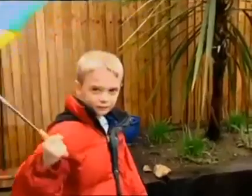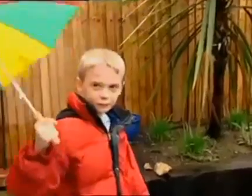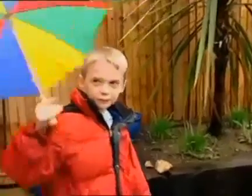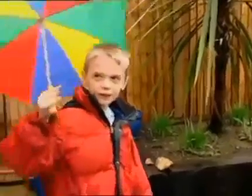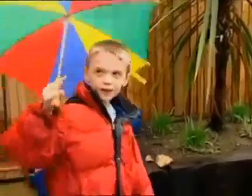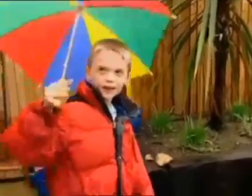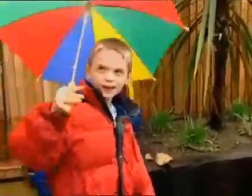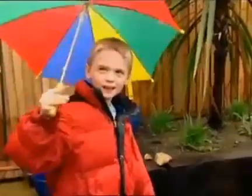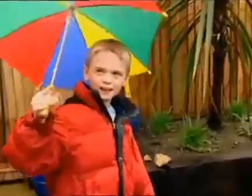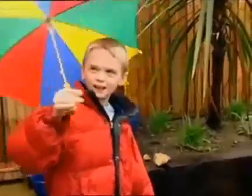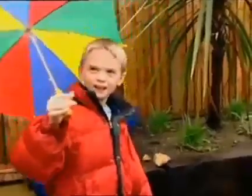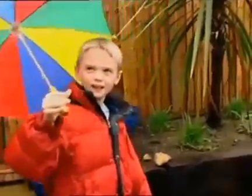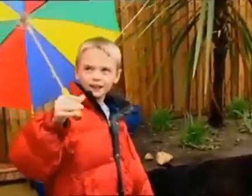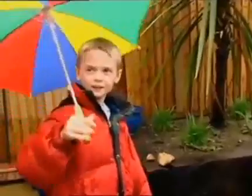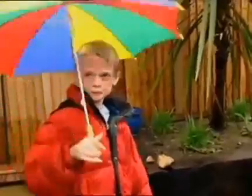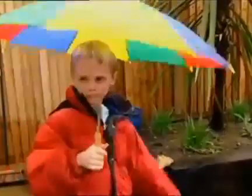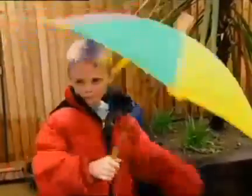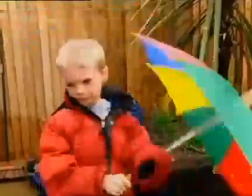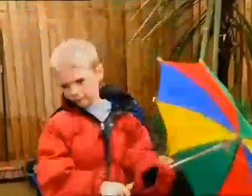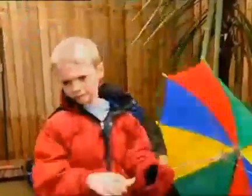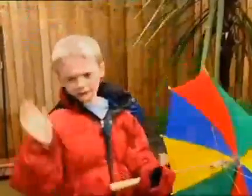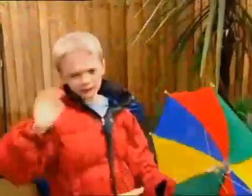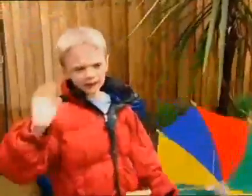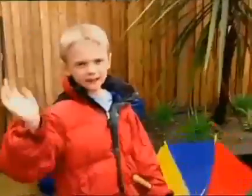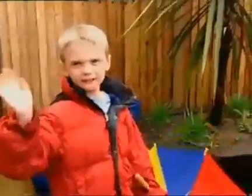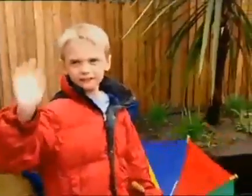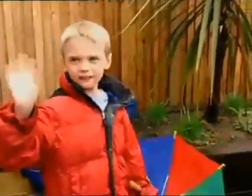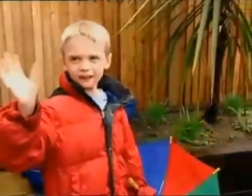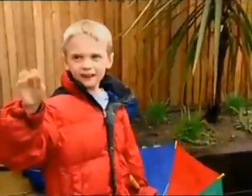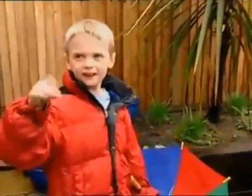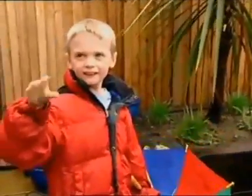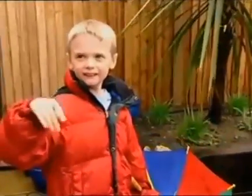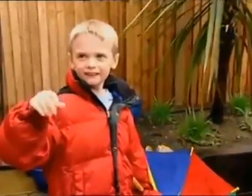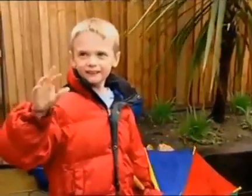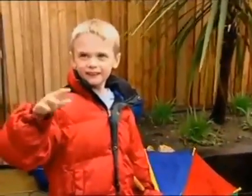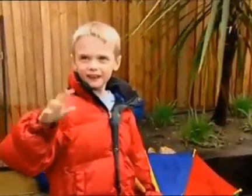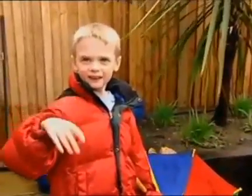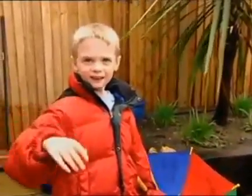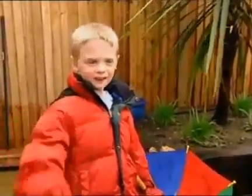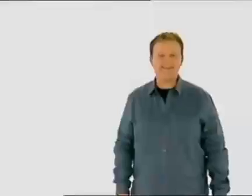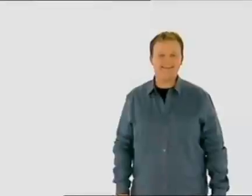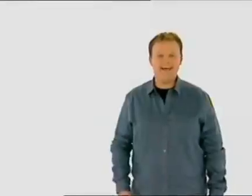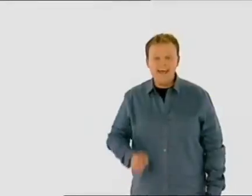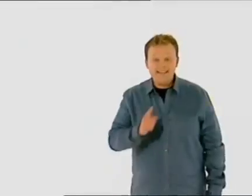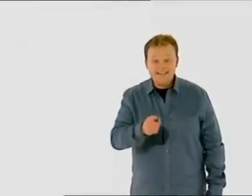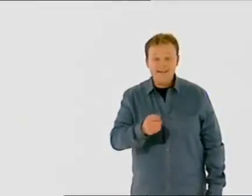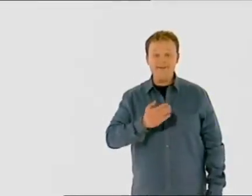Bye bye. Bye bye, George. Bye bye, everyone. bye. Do you